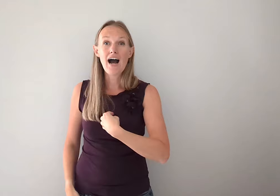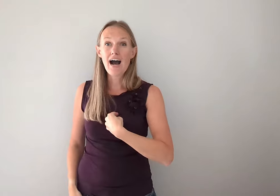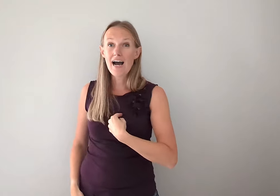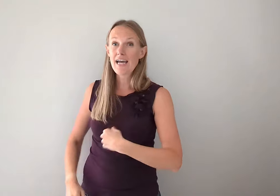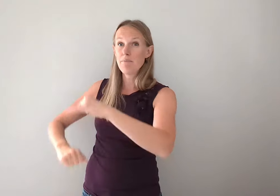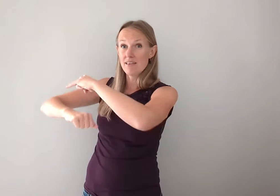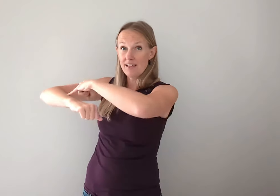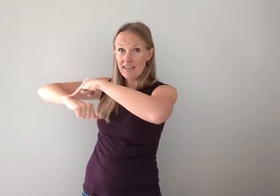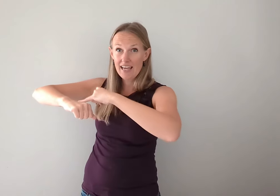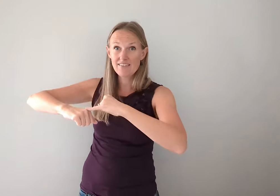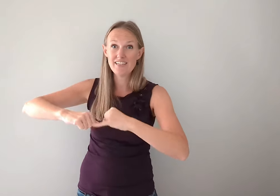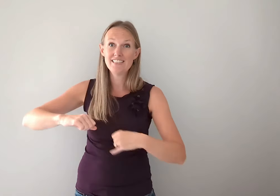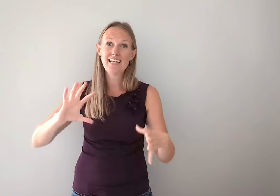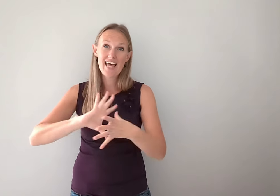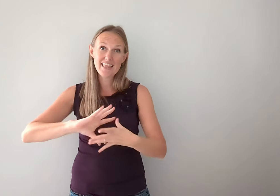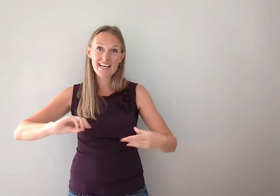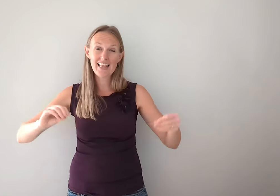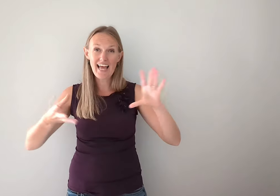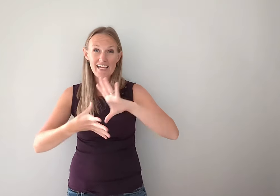I'm the canvas and the clay.